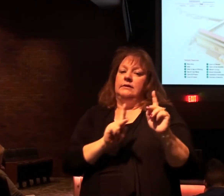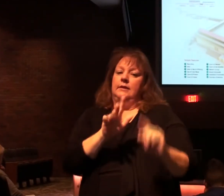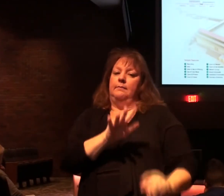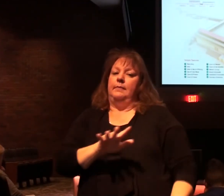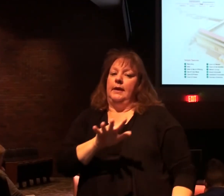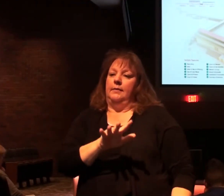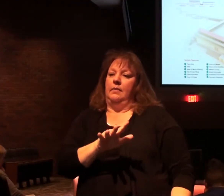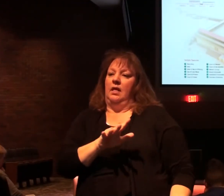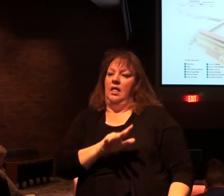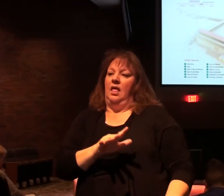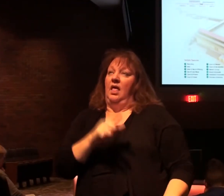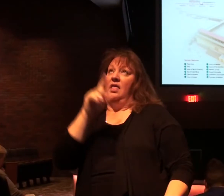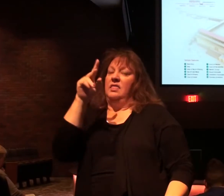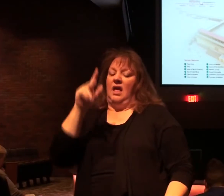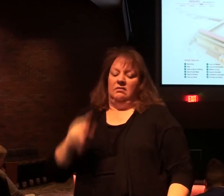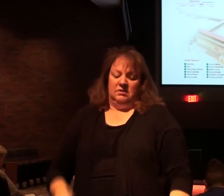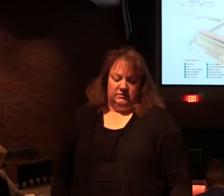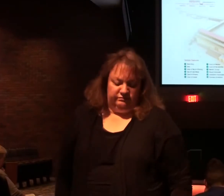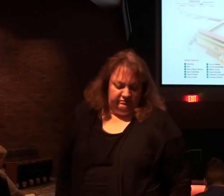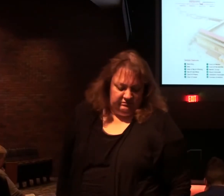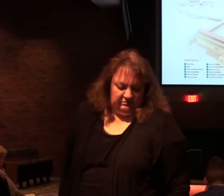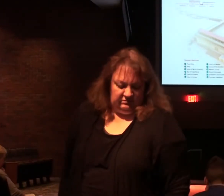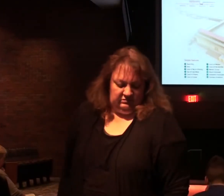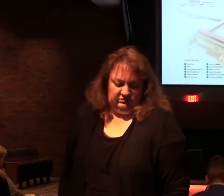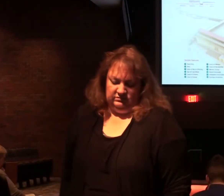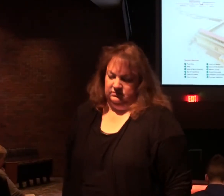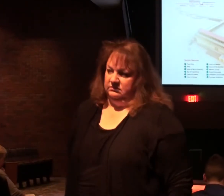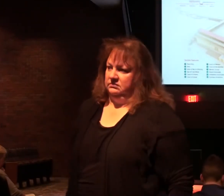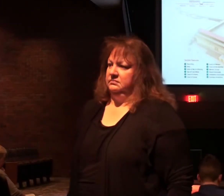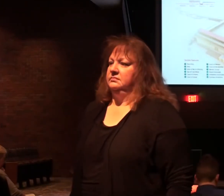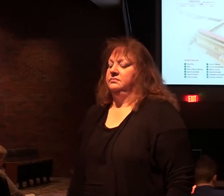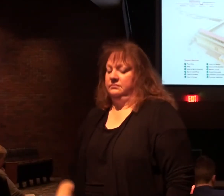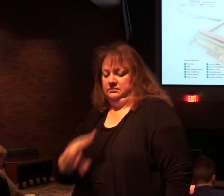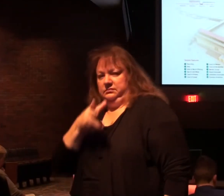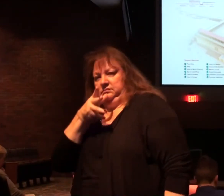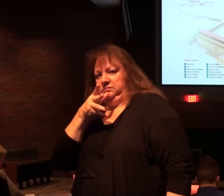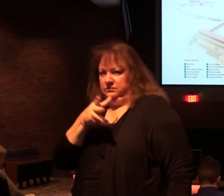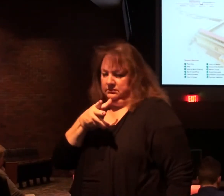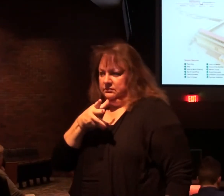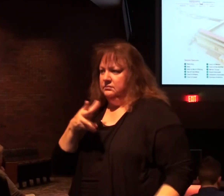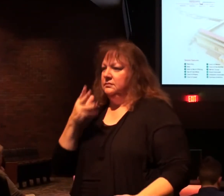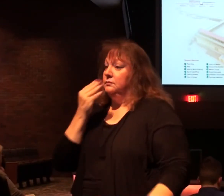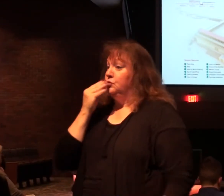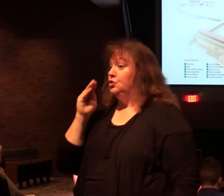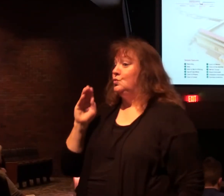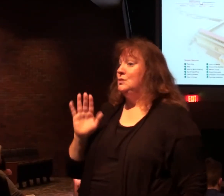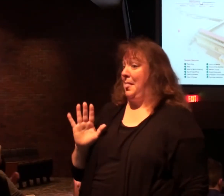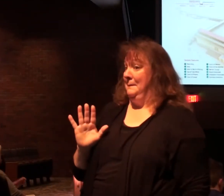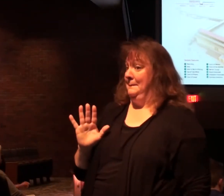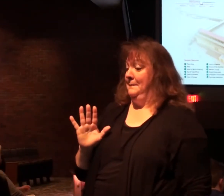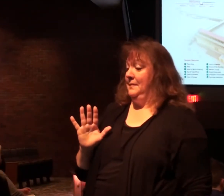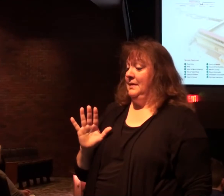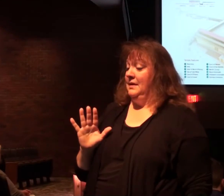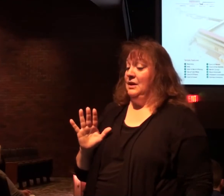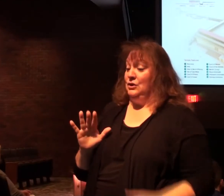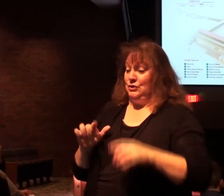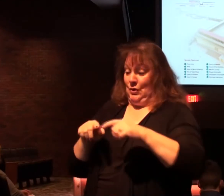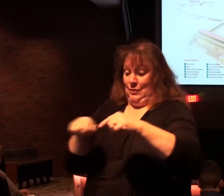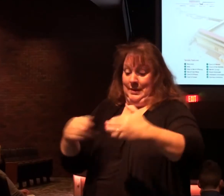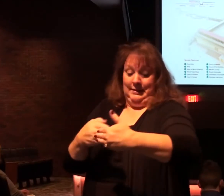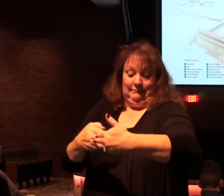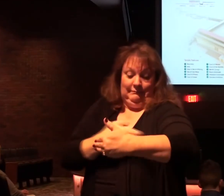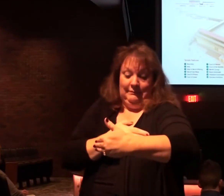Now note, they will tread underfoot the holy city for 42 months. So this area, and then everything in Jerusalem.